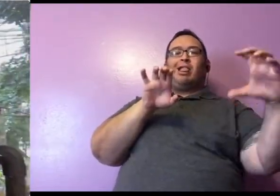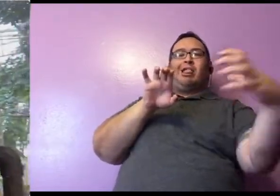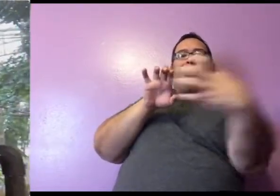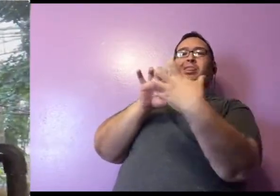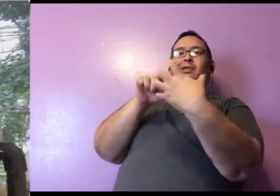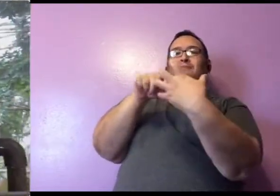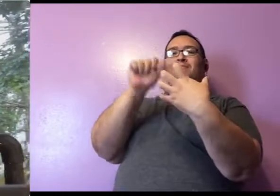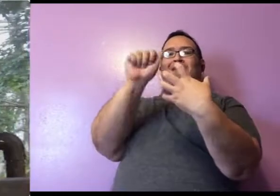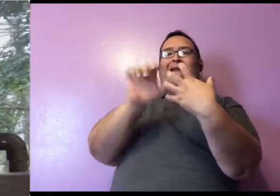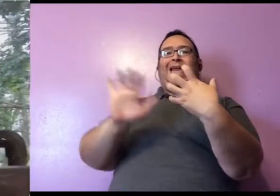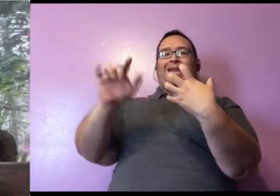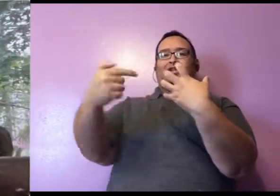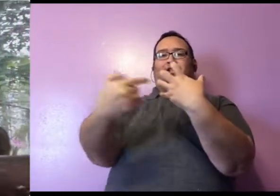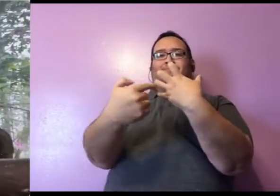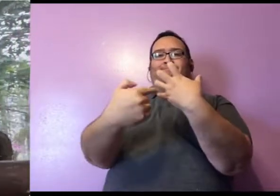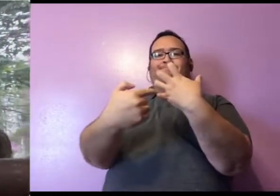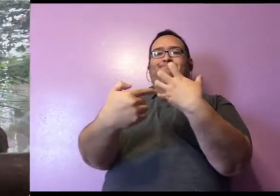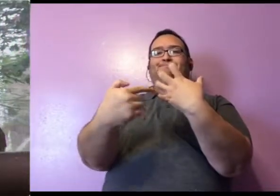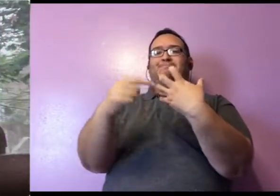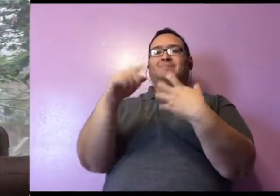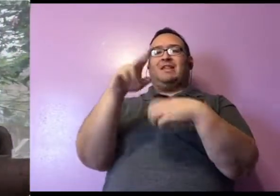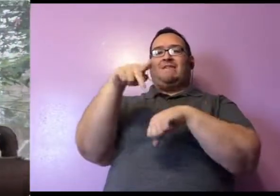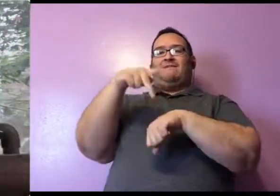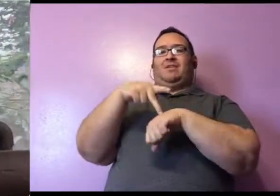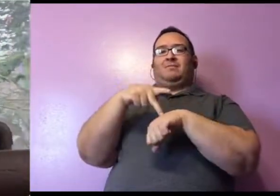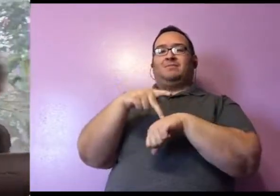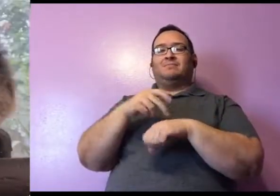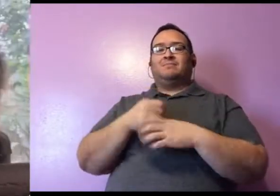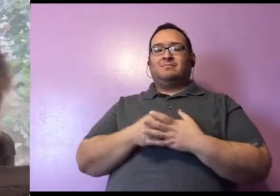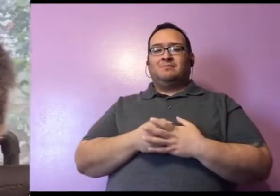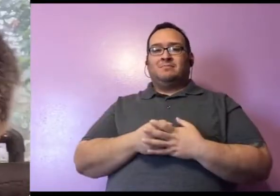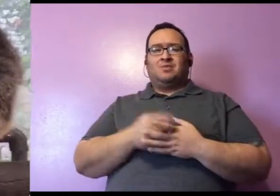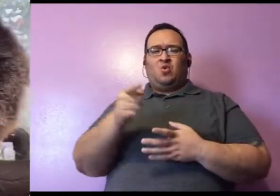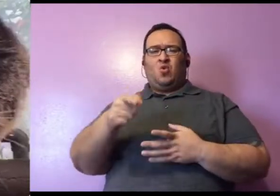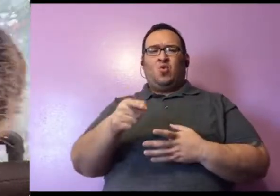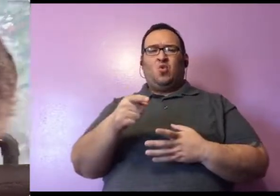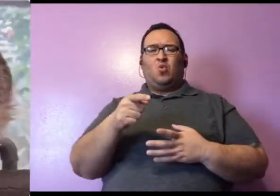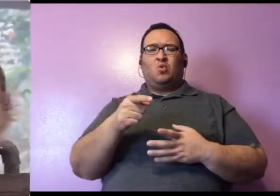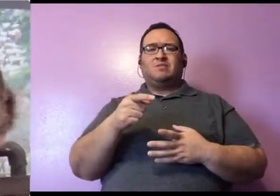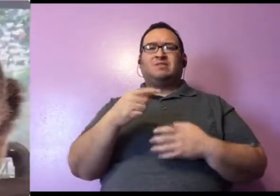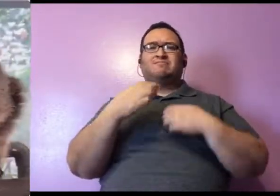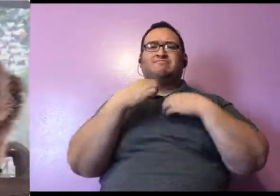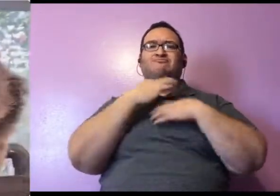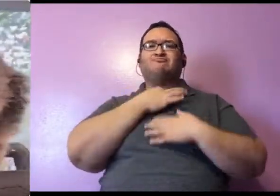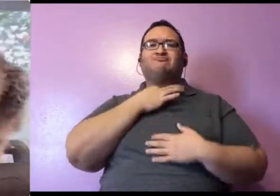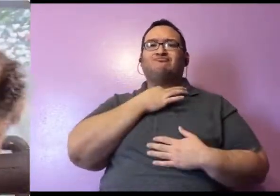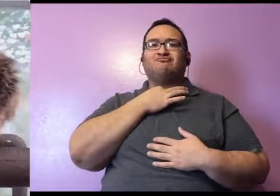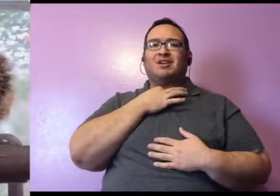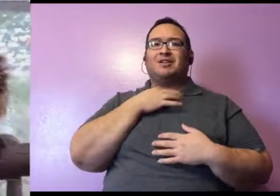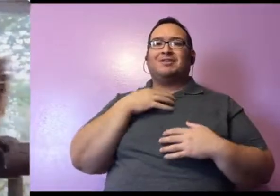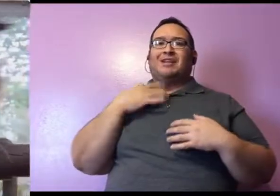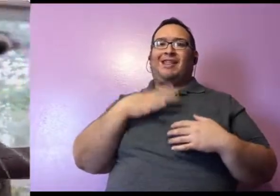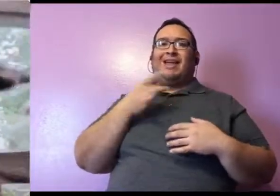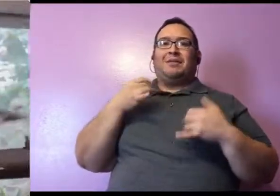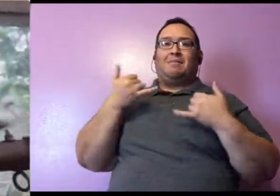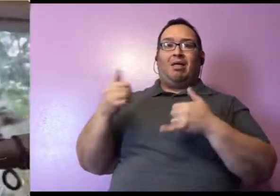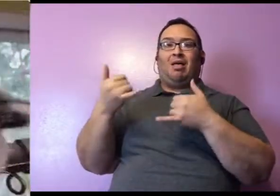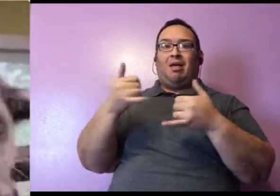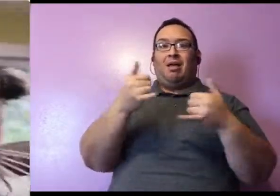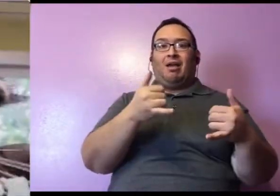And as you guys can see, Lucille is very curious and she does a lot of playing. We also have all sorts of fun